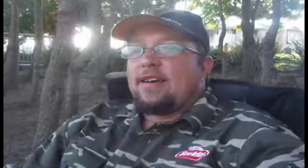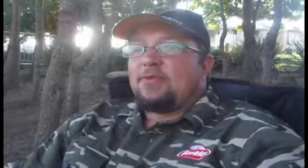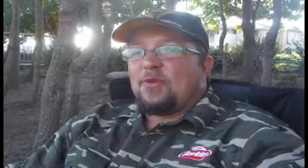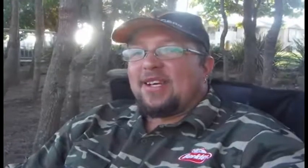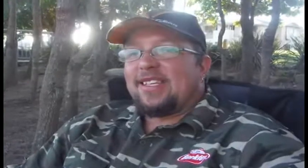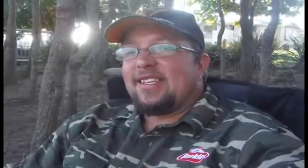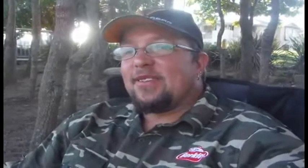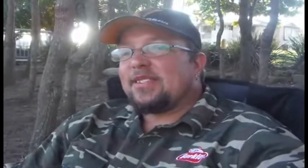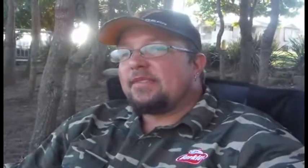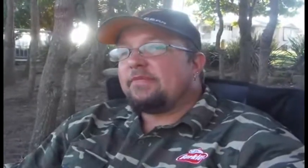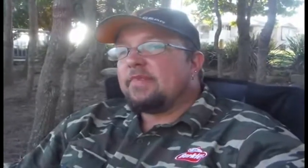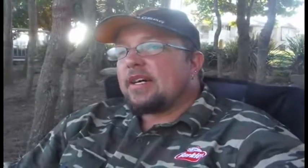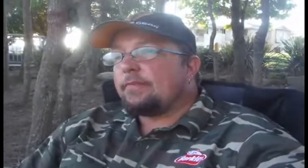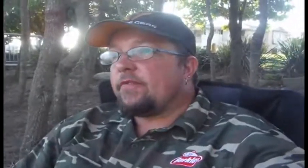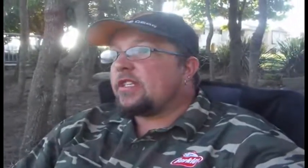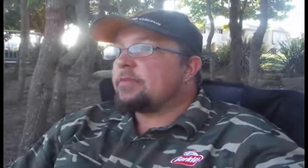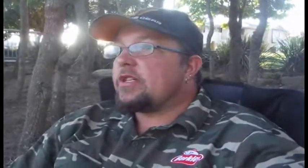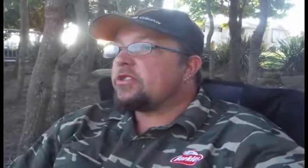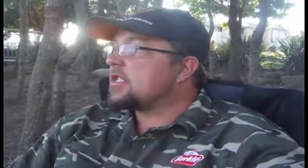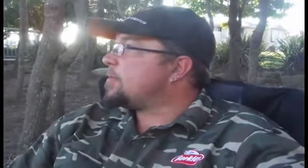One thing I did to mention is